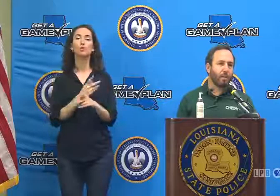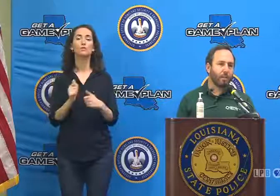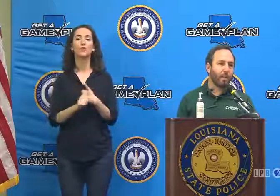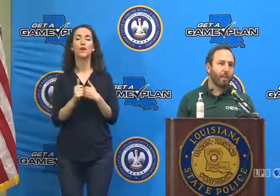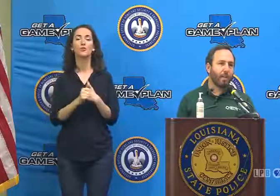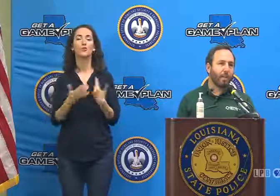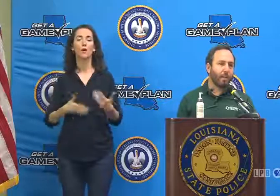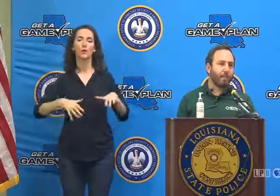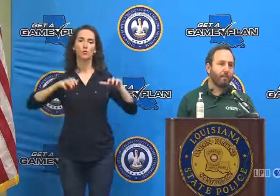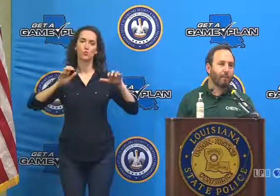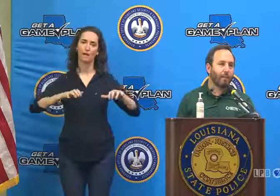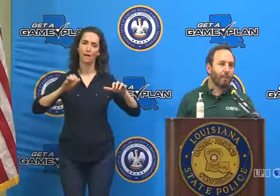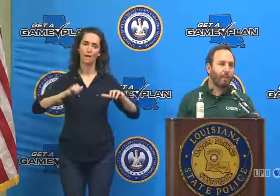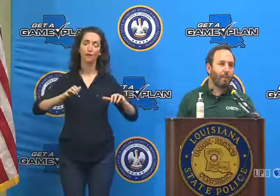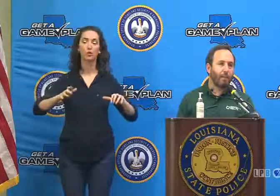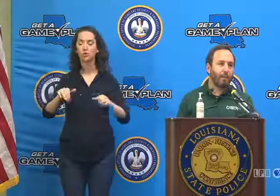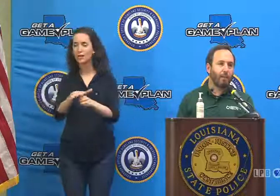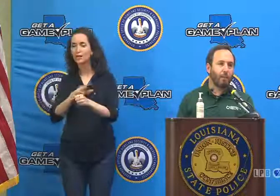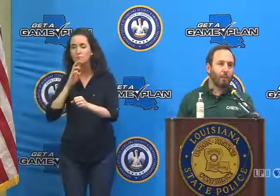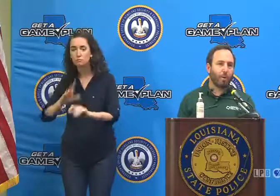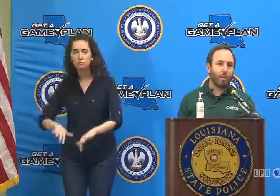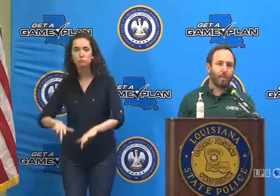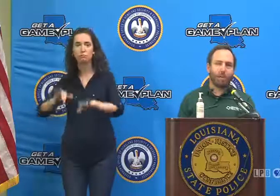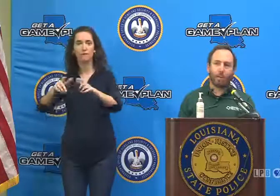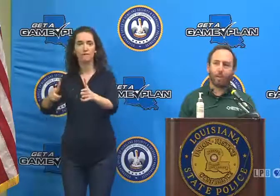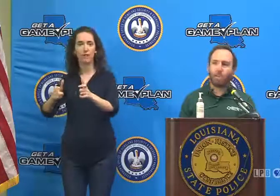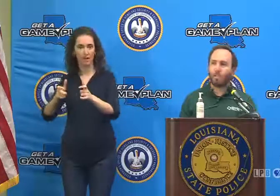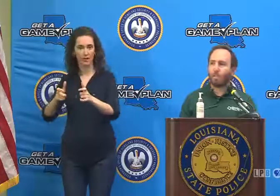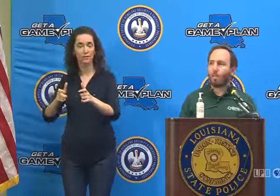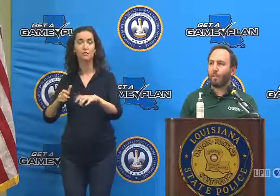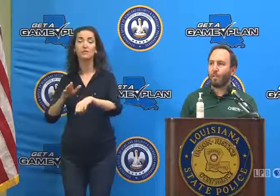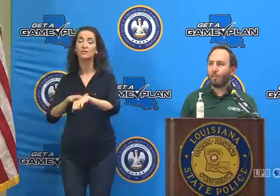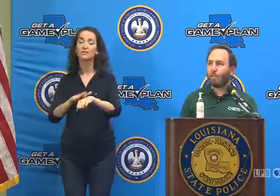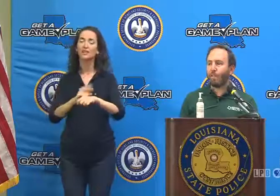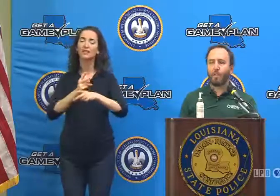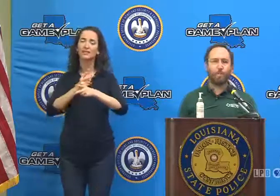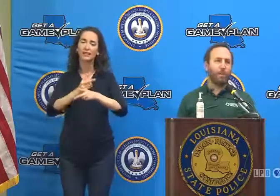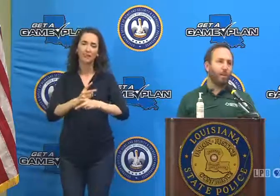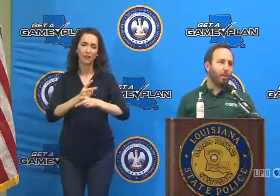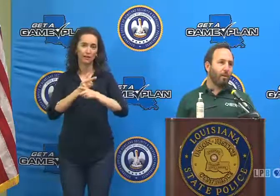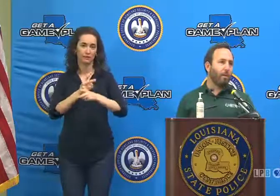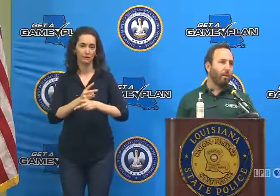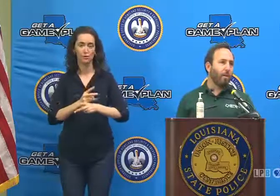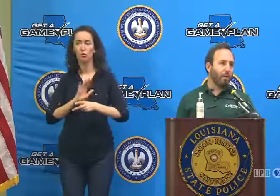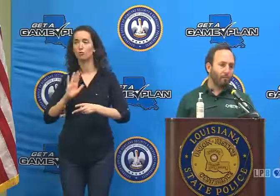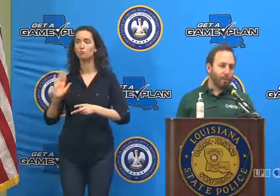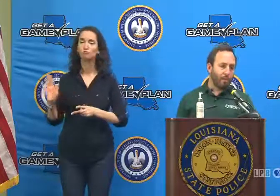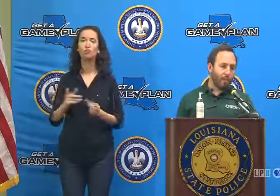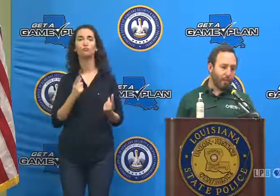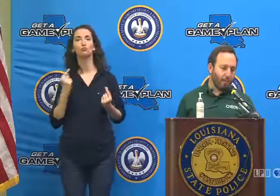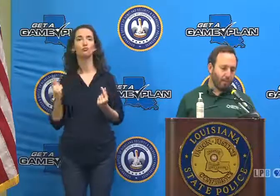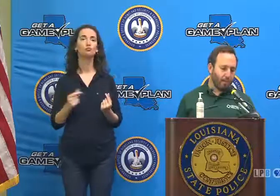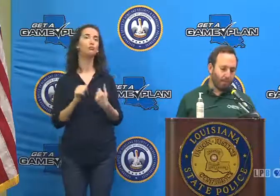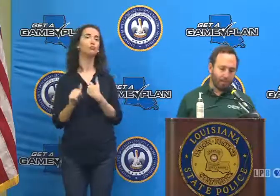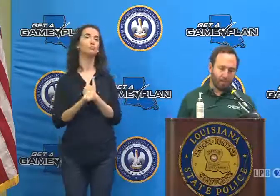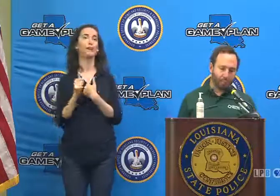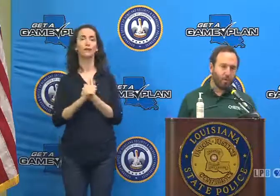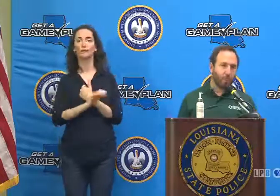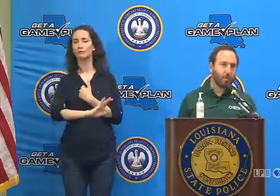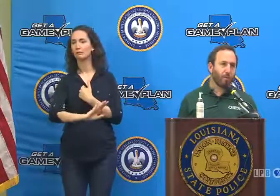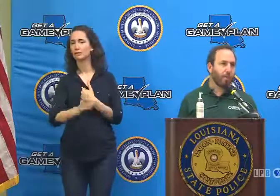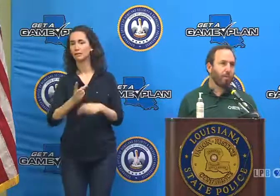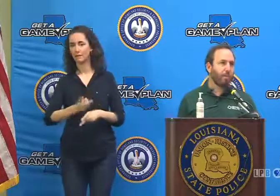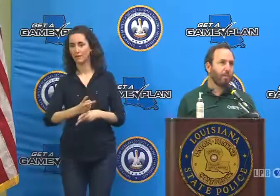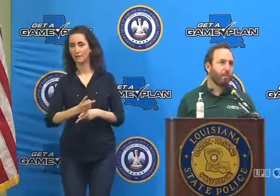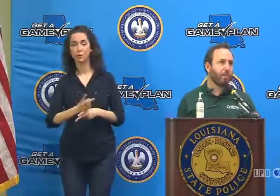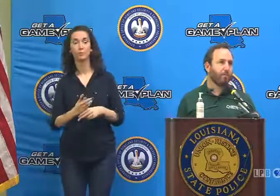we are anticipating isolated flooding and we want to be cautious in activities that we know are risky. The first and